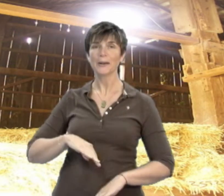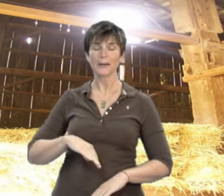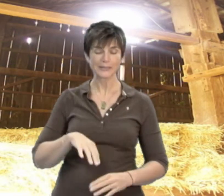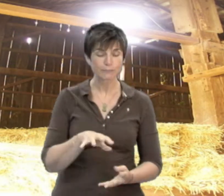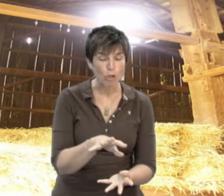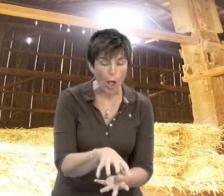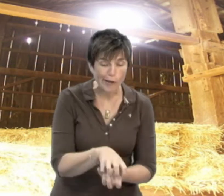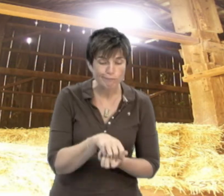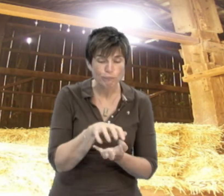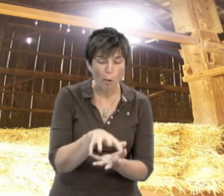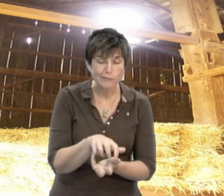hay.